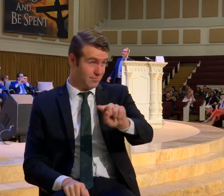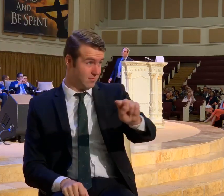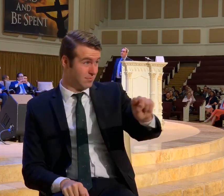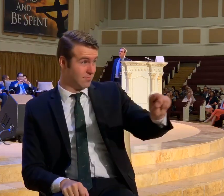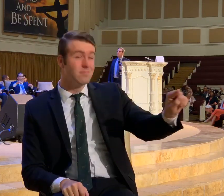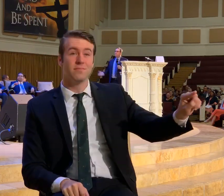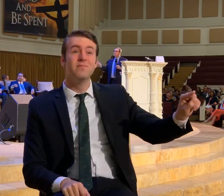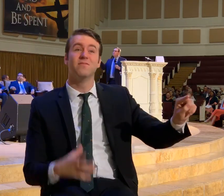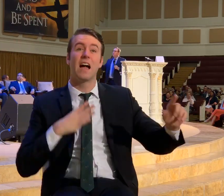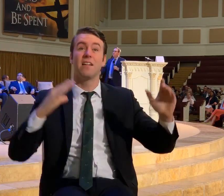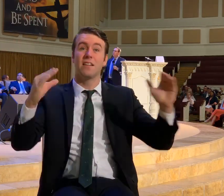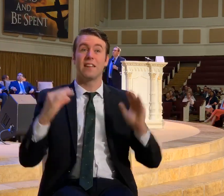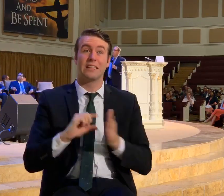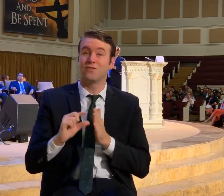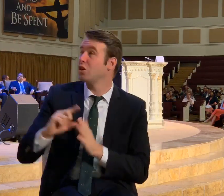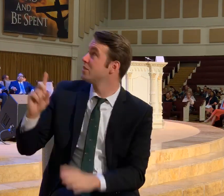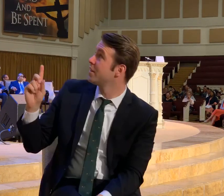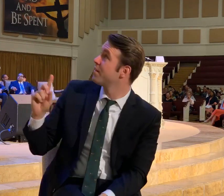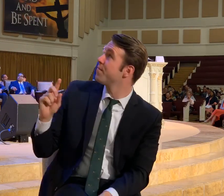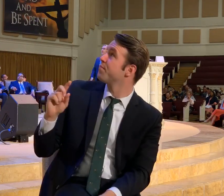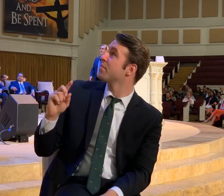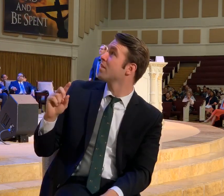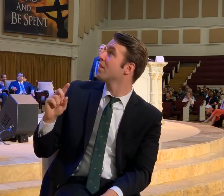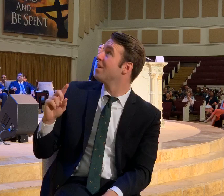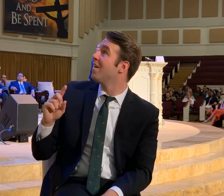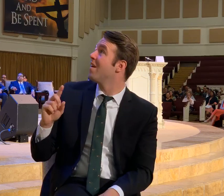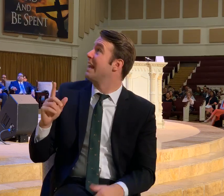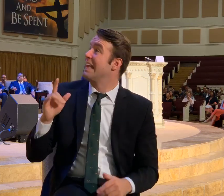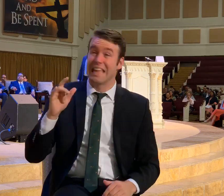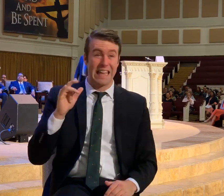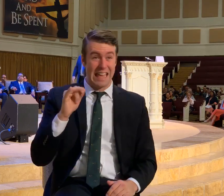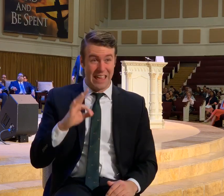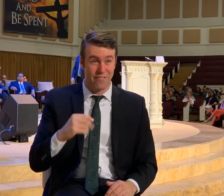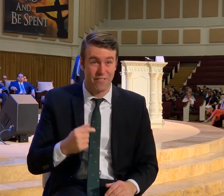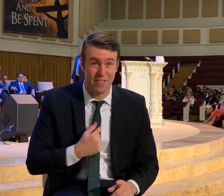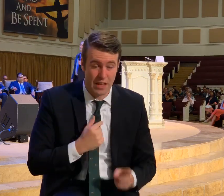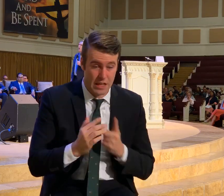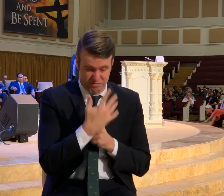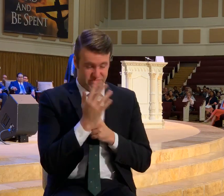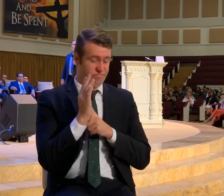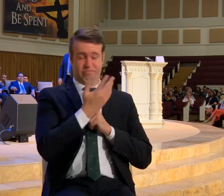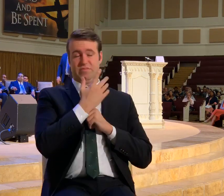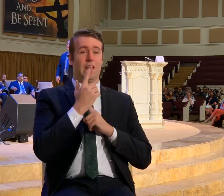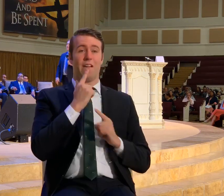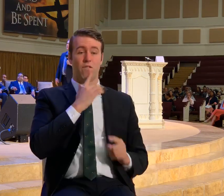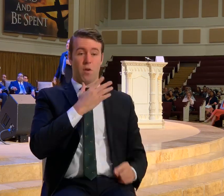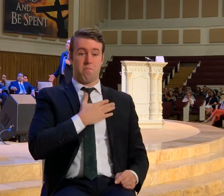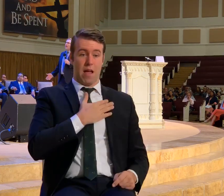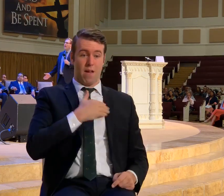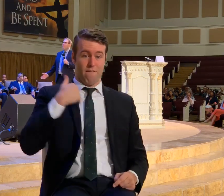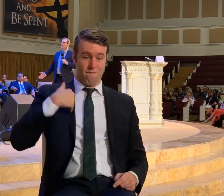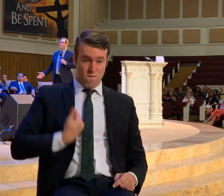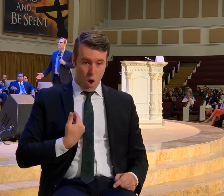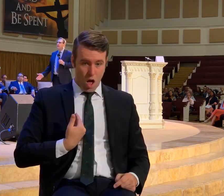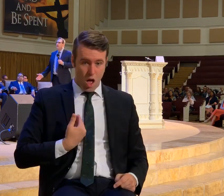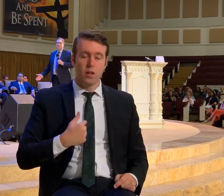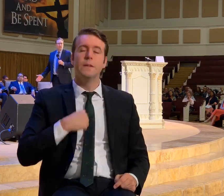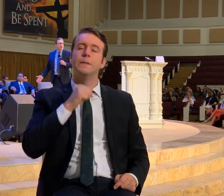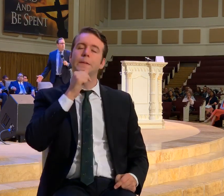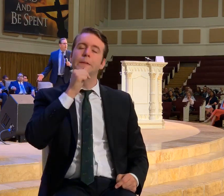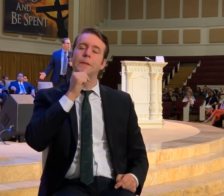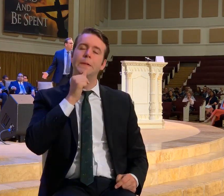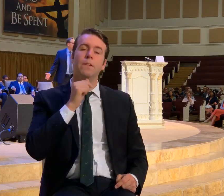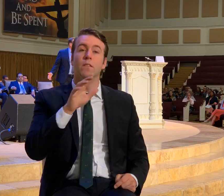Look at the next verse. For what glory is it. If when you be buffeted for your faults. You shall take it. Hey sir.